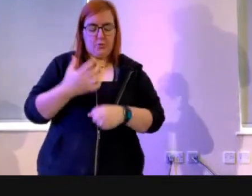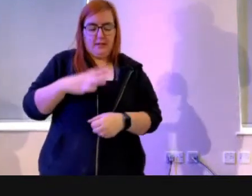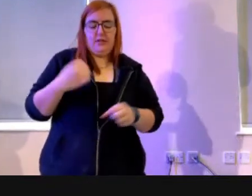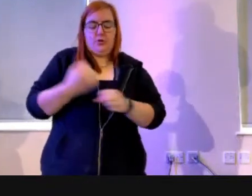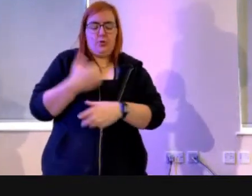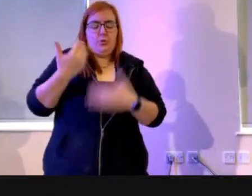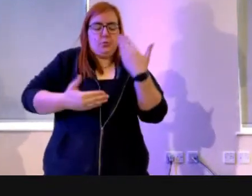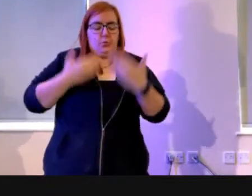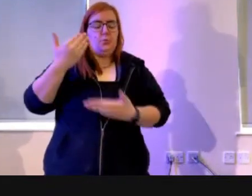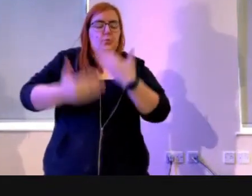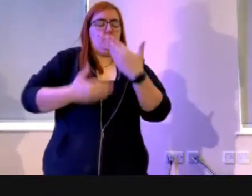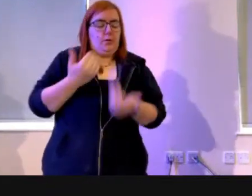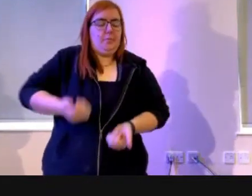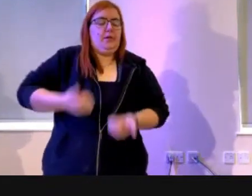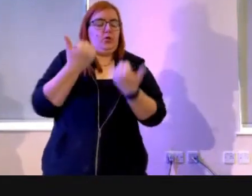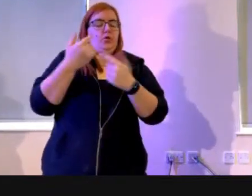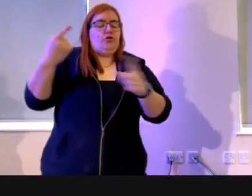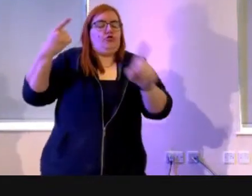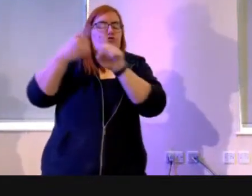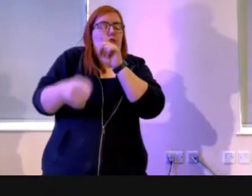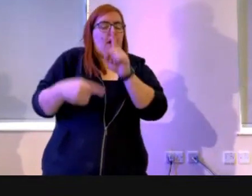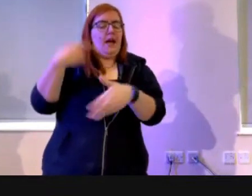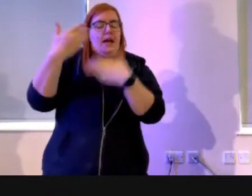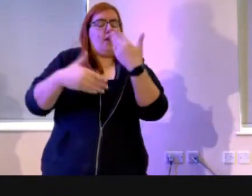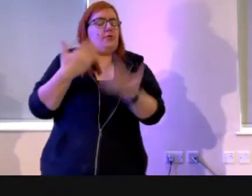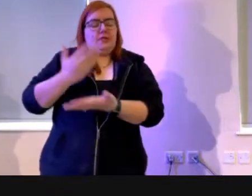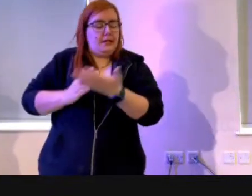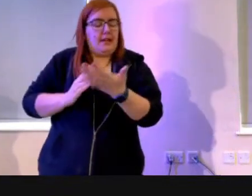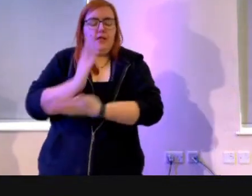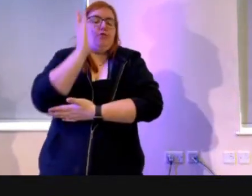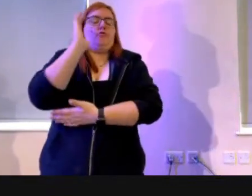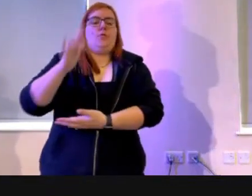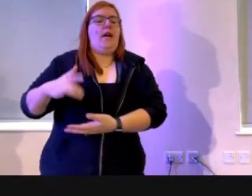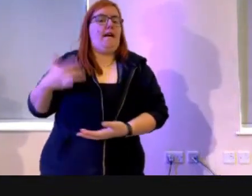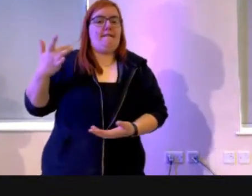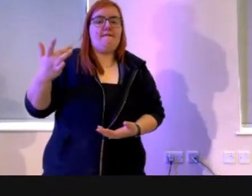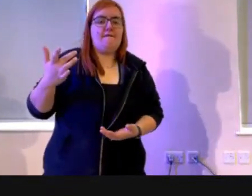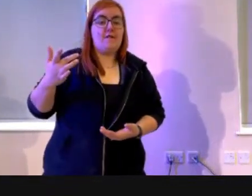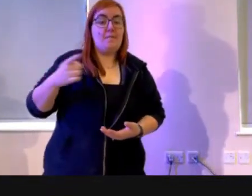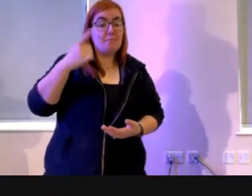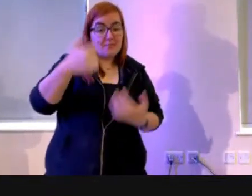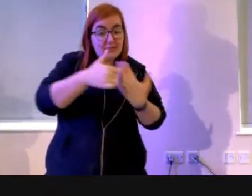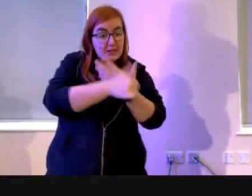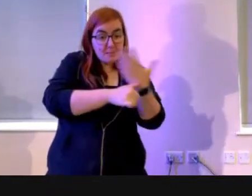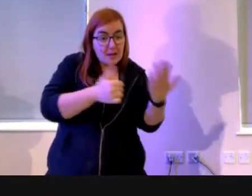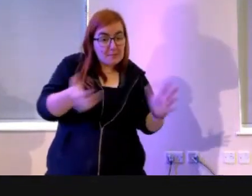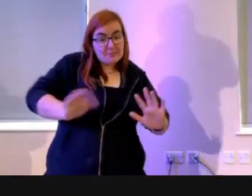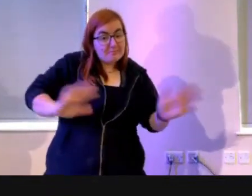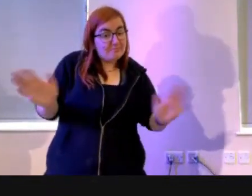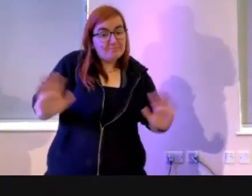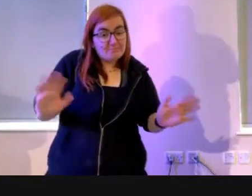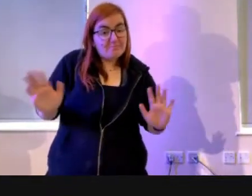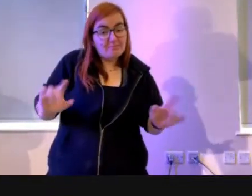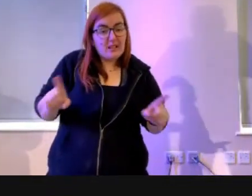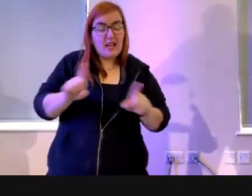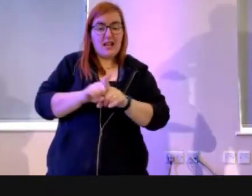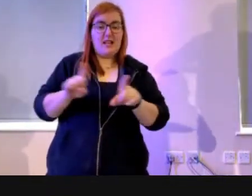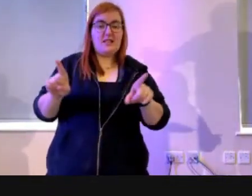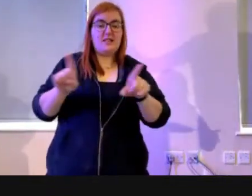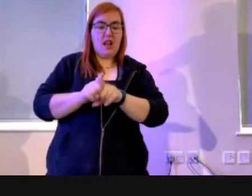try and be as good as I possibly can that I'll just get by with life. But the Bible is quite clear that actually it's like standing in the middle of a